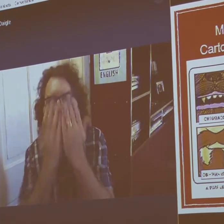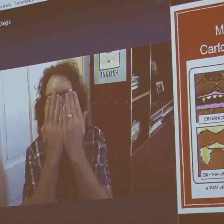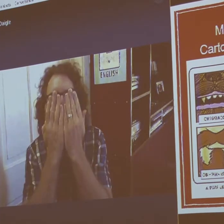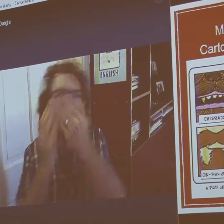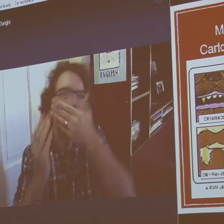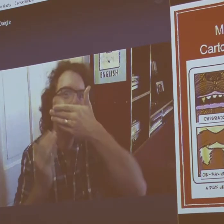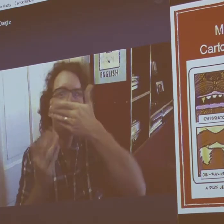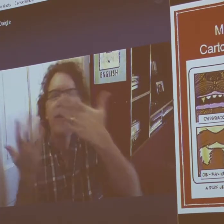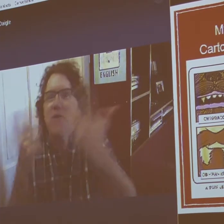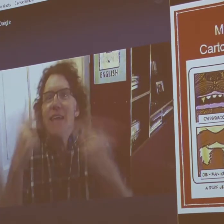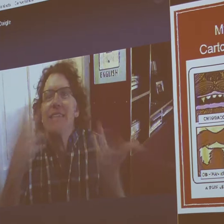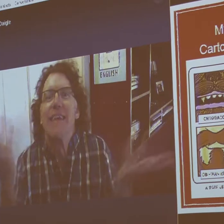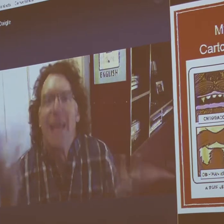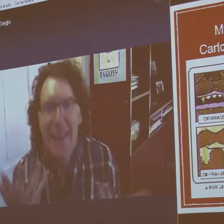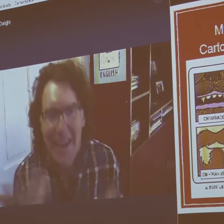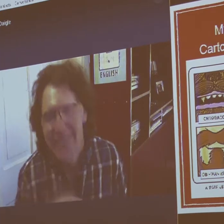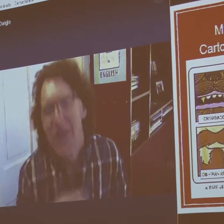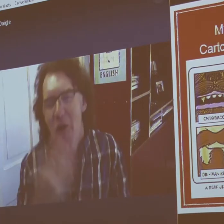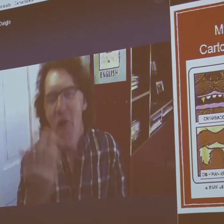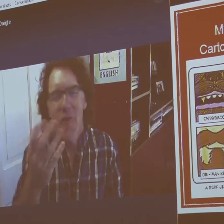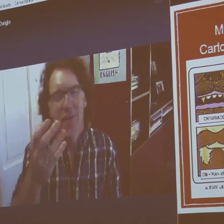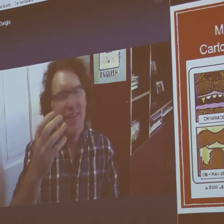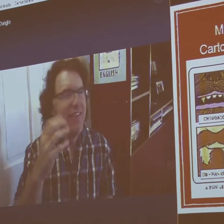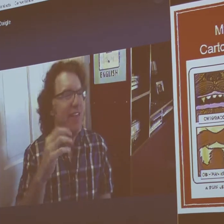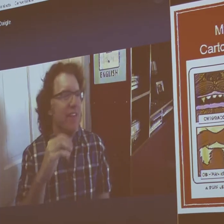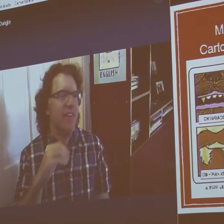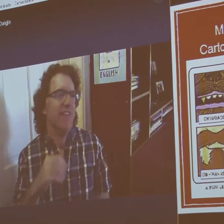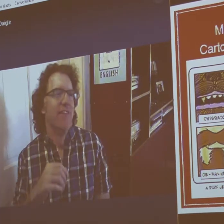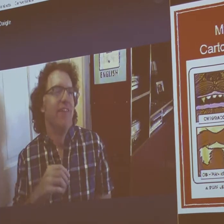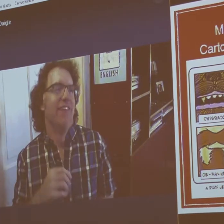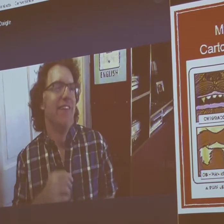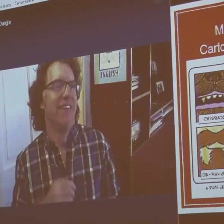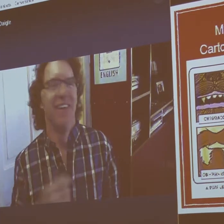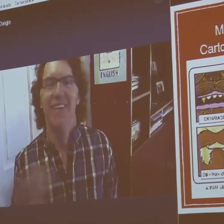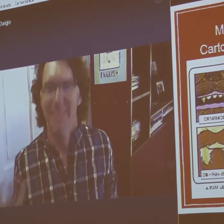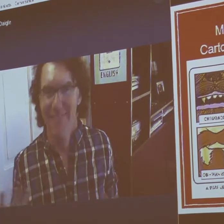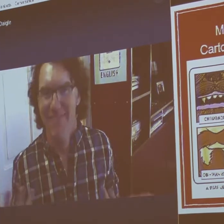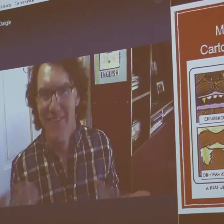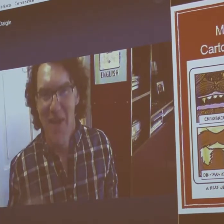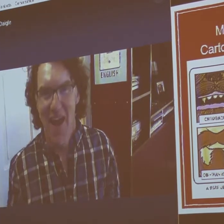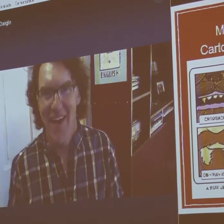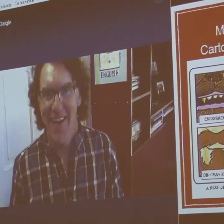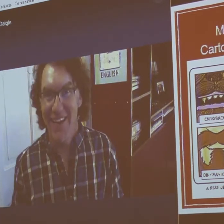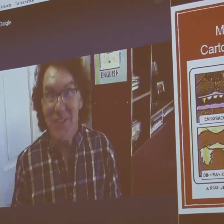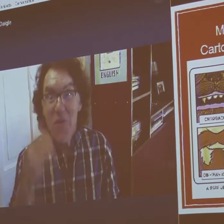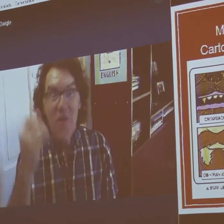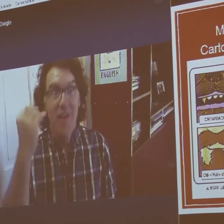of the worst, of course, is Darth Vader. That's all. So.